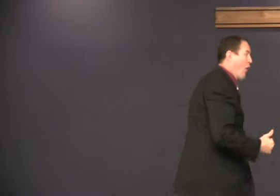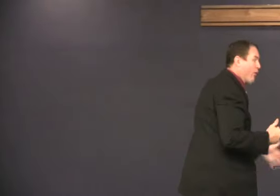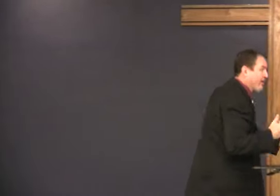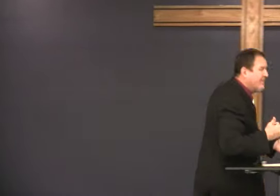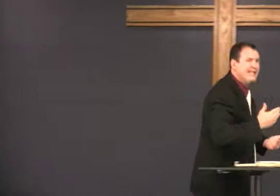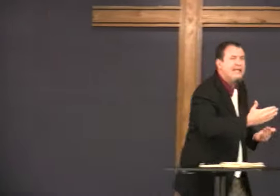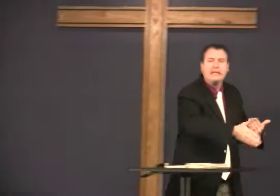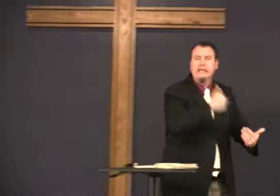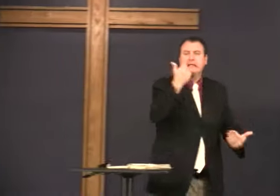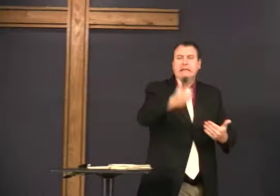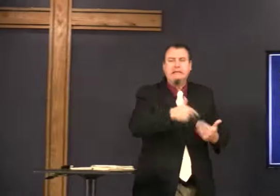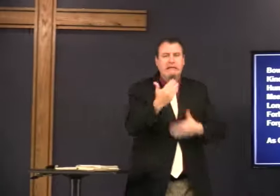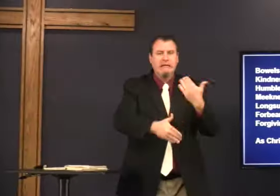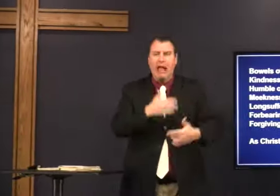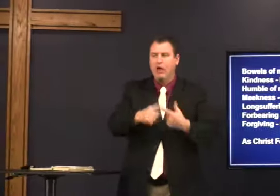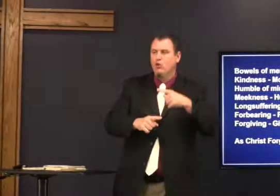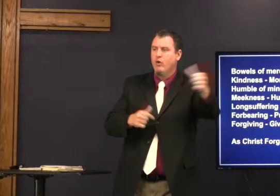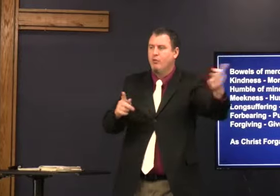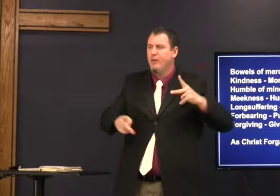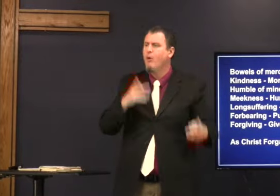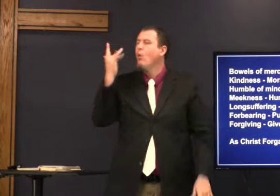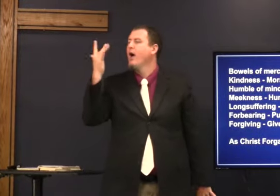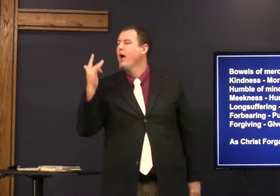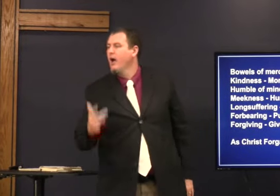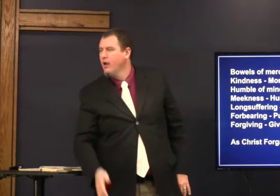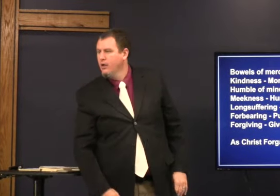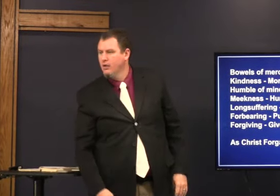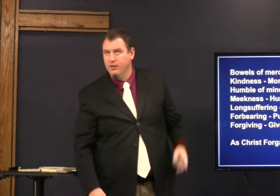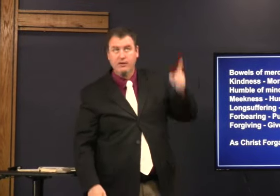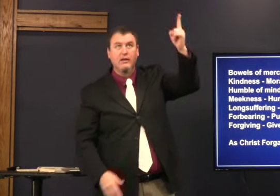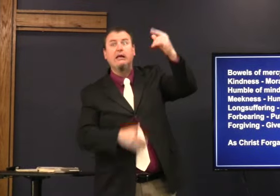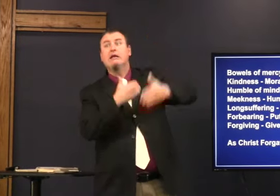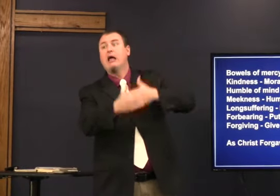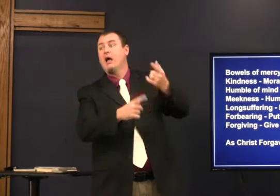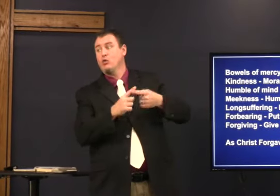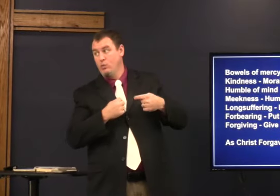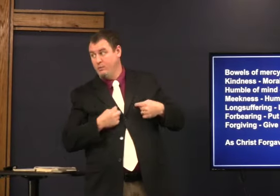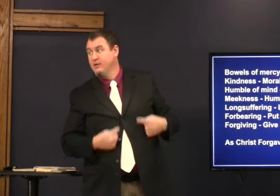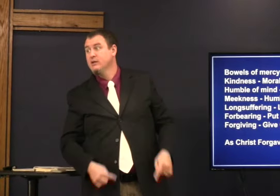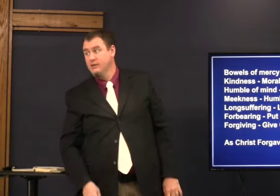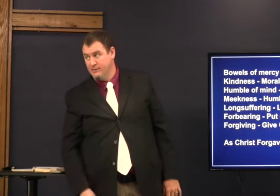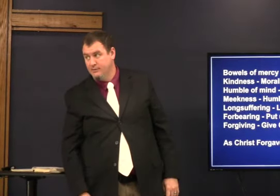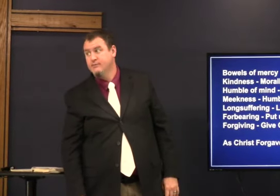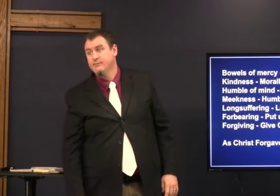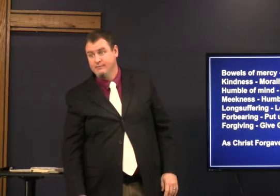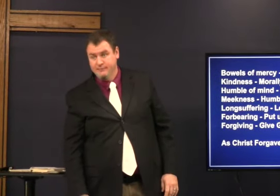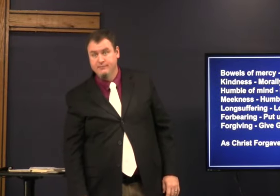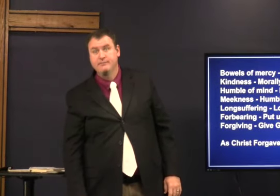Now. It's easy to be kind to other people. Because Jesus was kind to me.